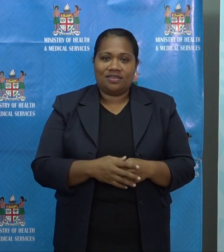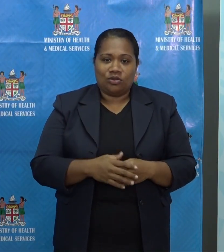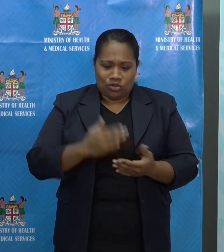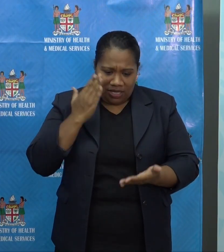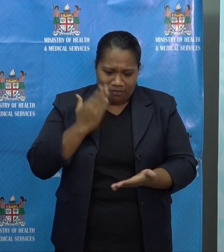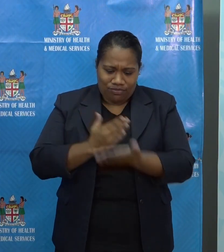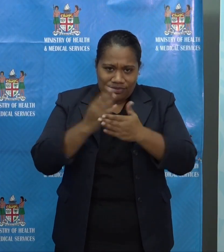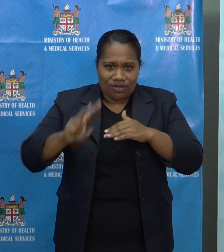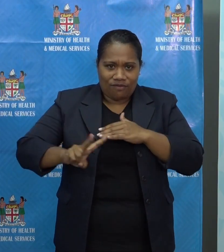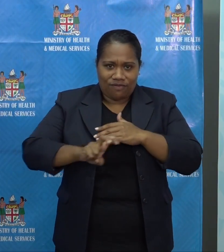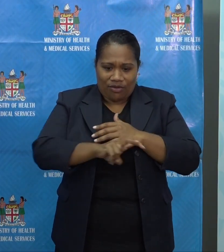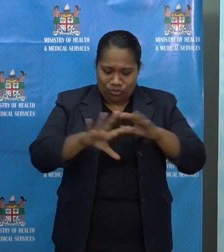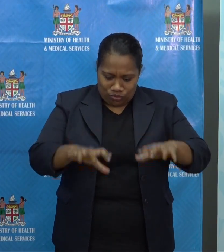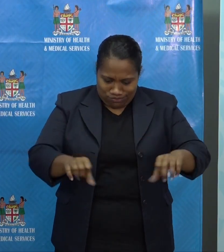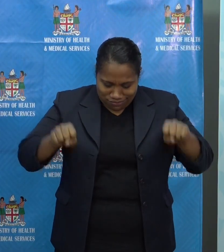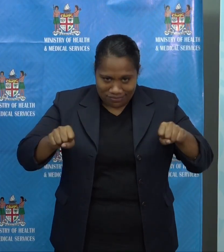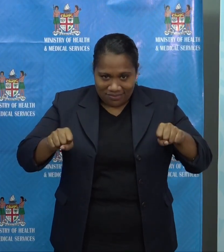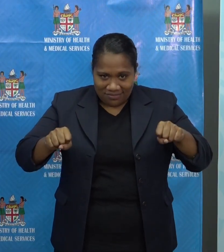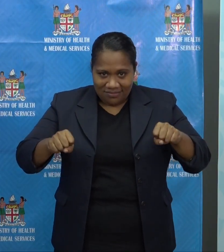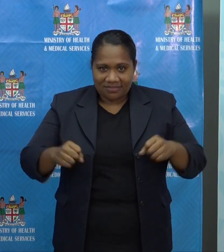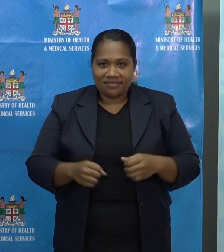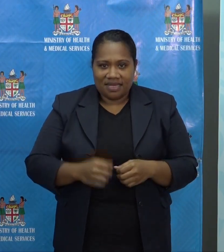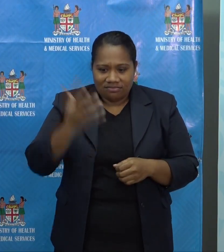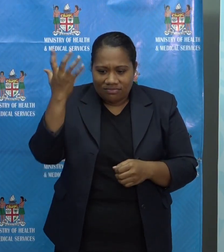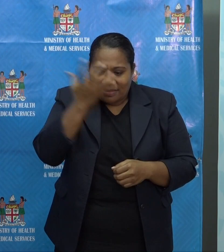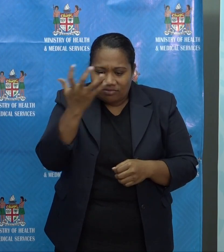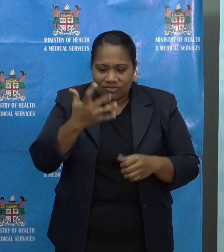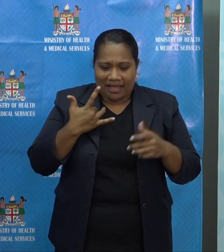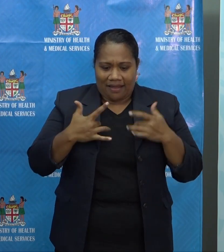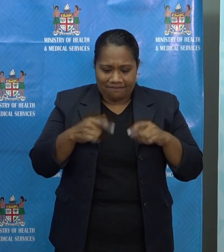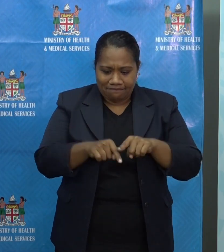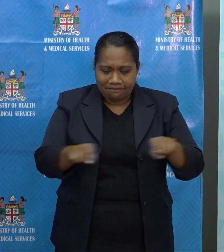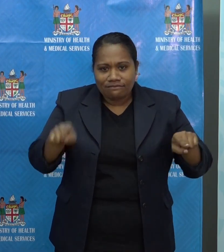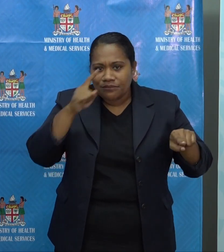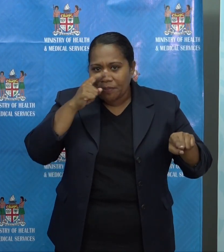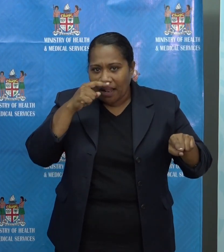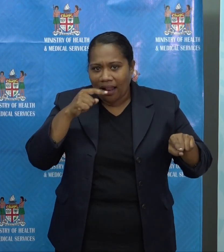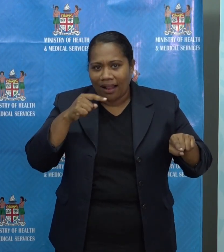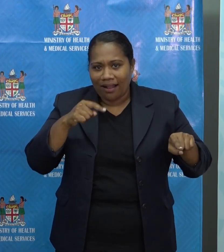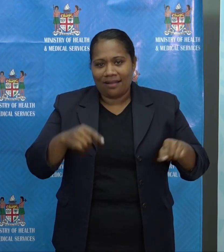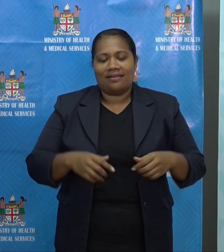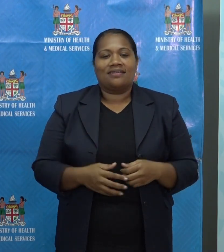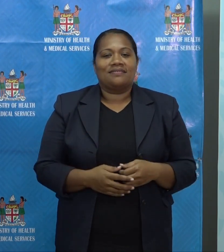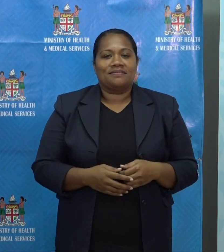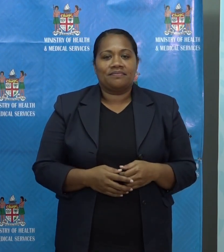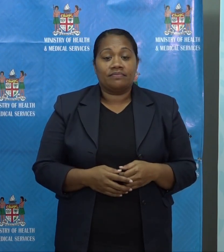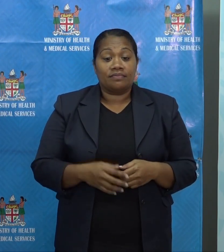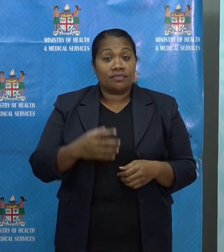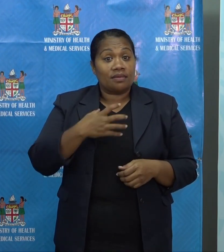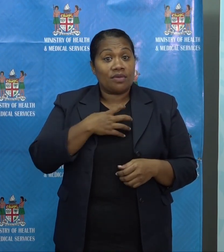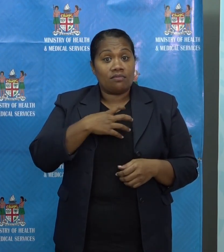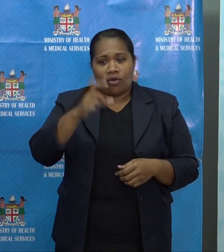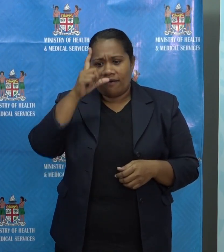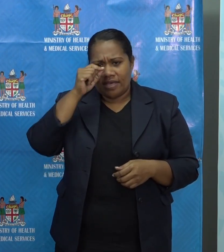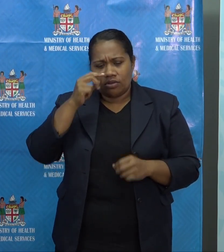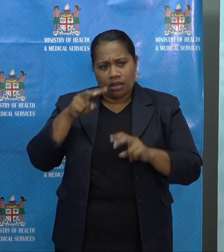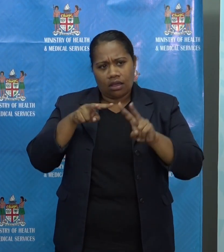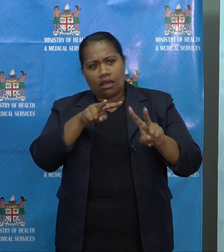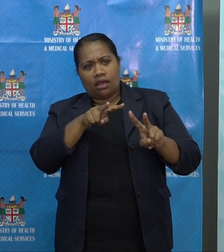and threatening the lives of our people. But more Fiji's must follow your example.